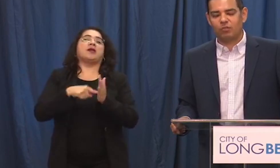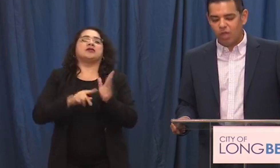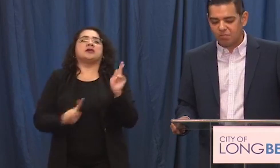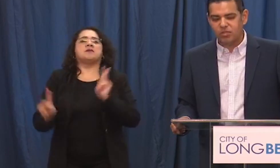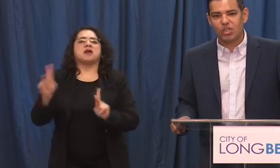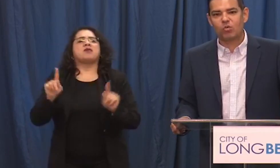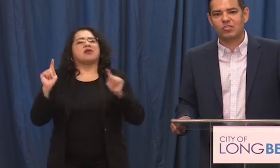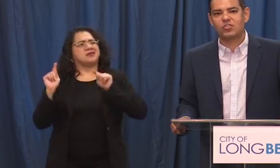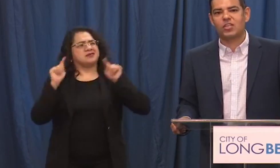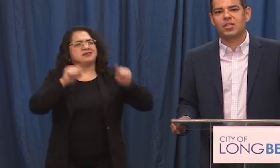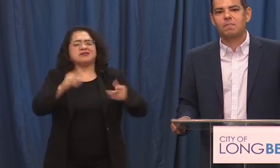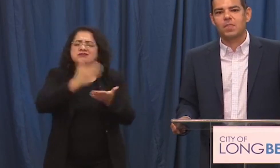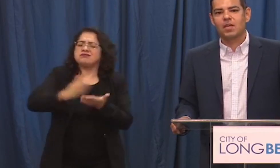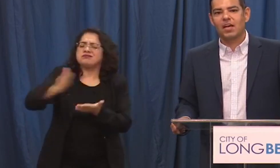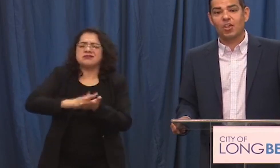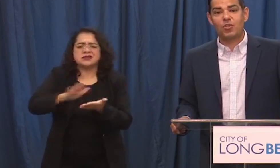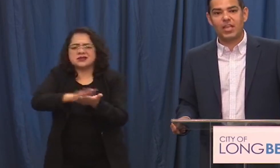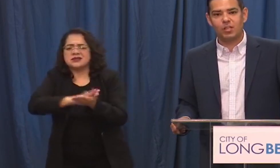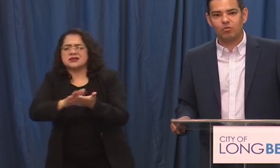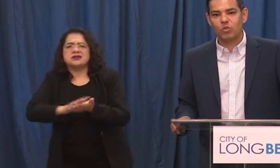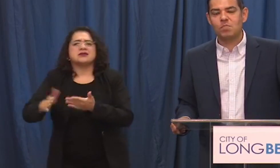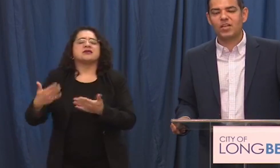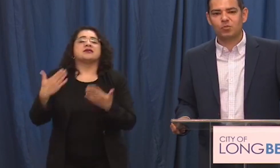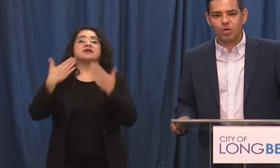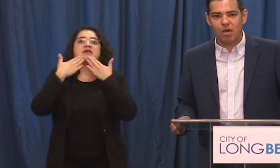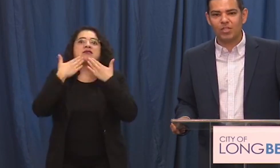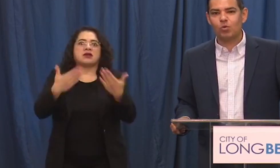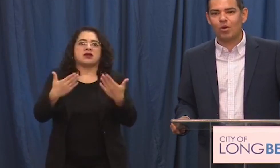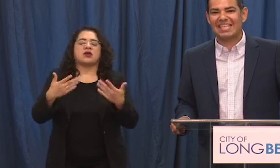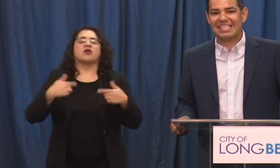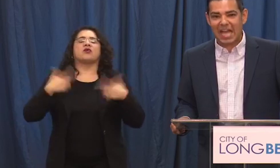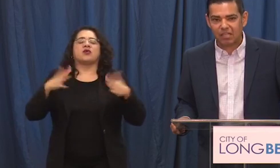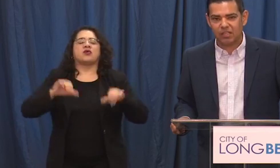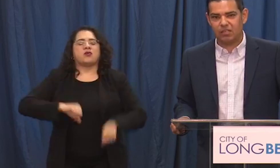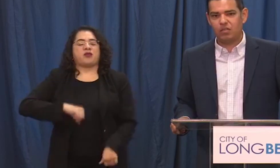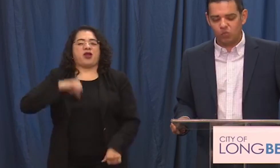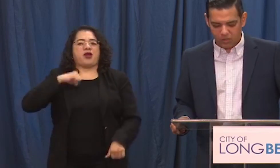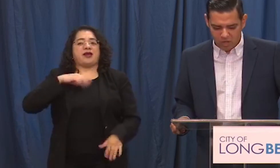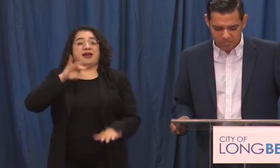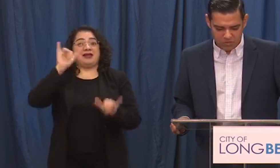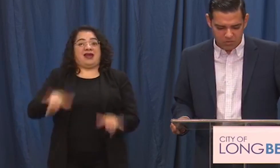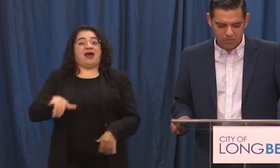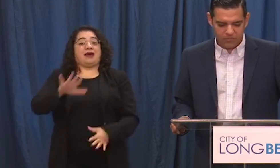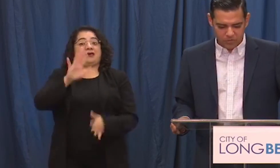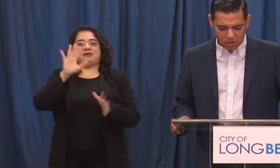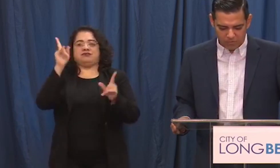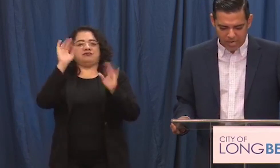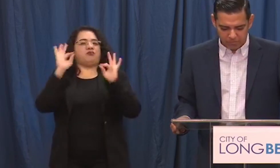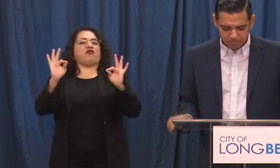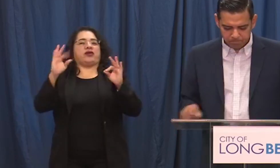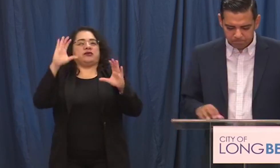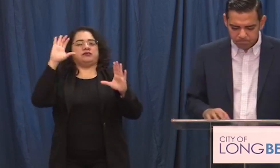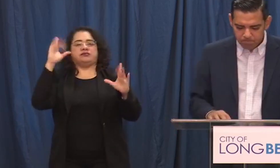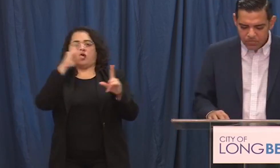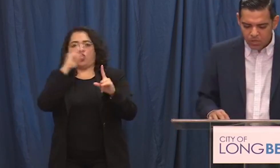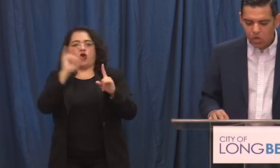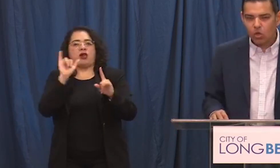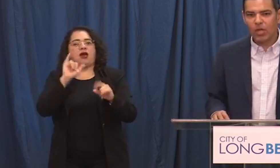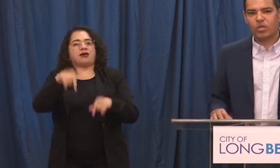streets of Long Beach and across the city thank you. You make us proud and you are exactly what Long Beach is all about